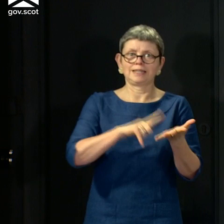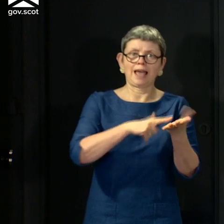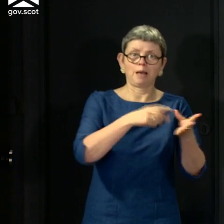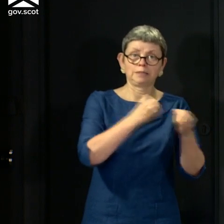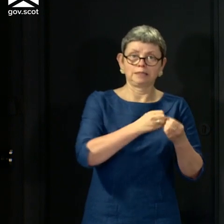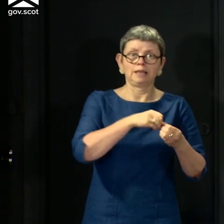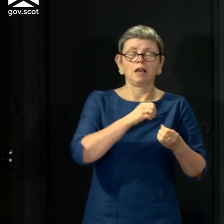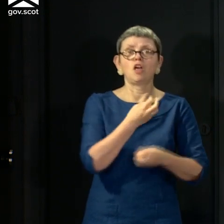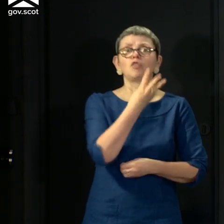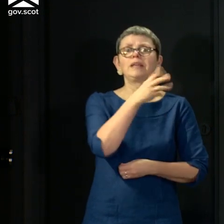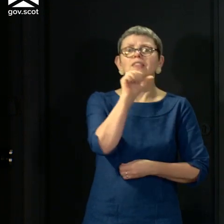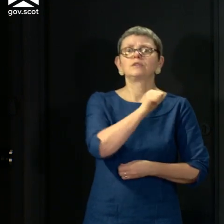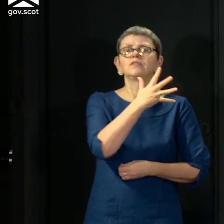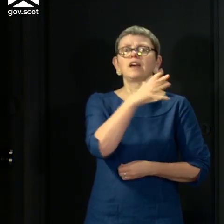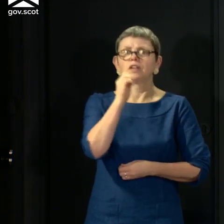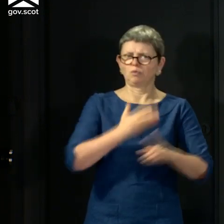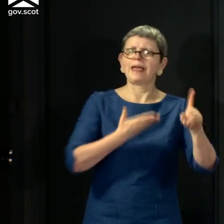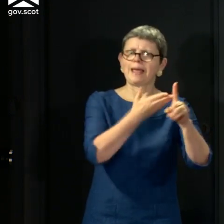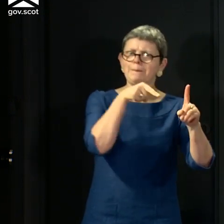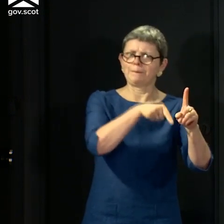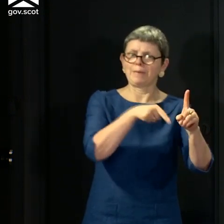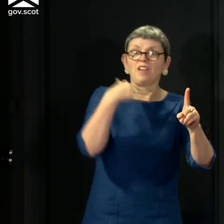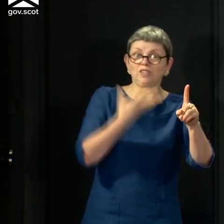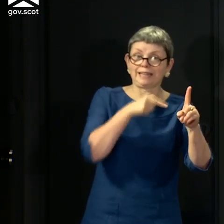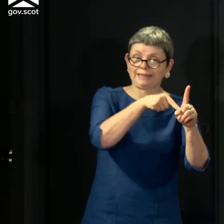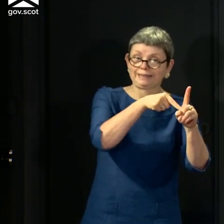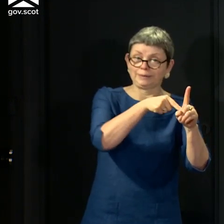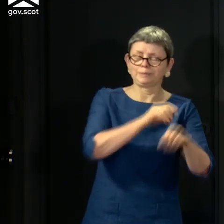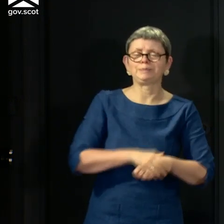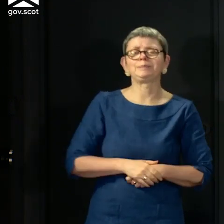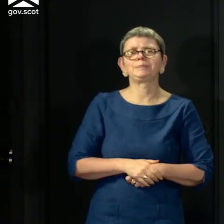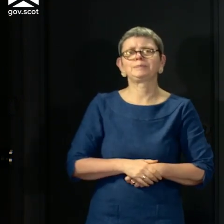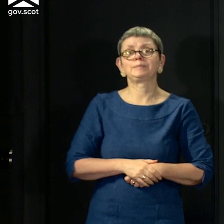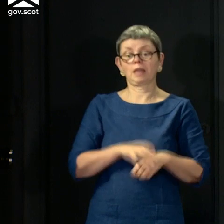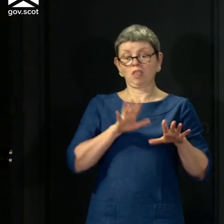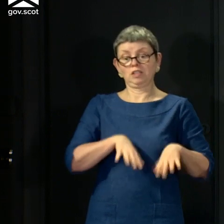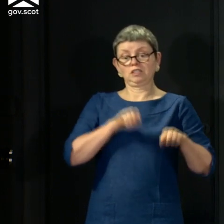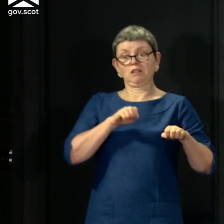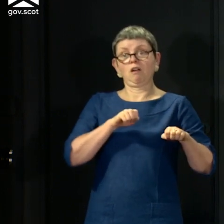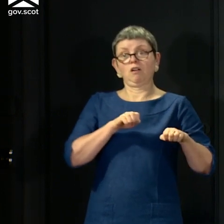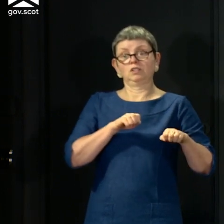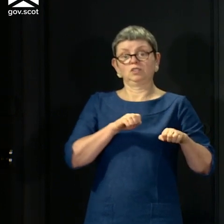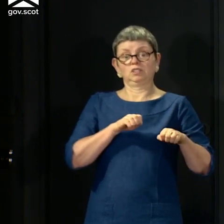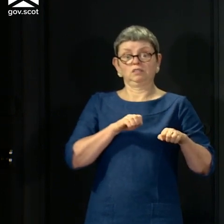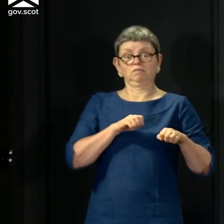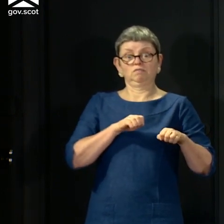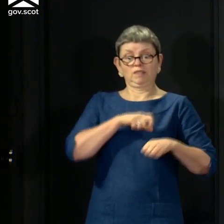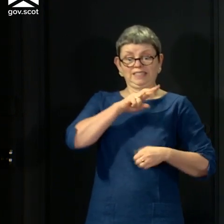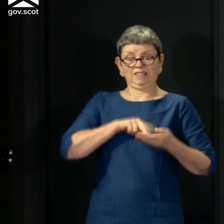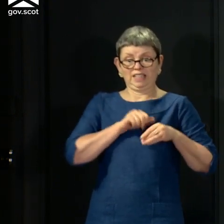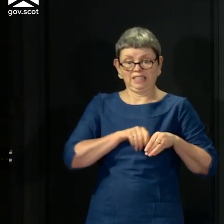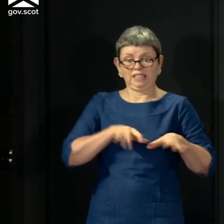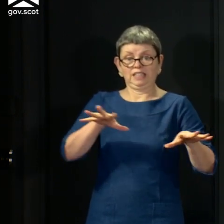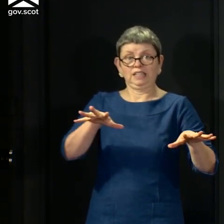,500 tests per day. And for context, at the start of the coronavirus outbreak, we